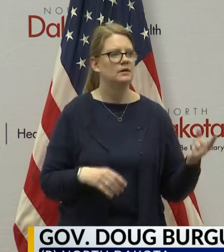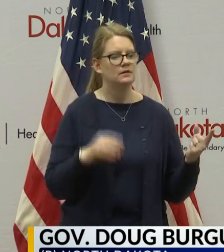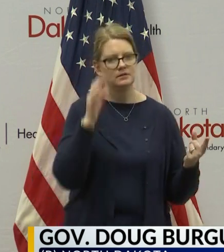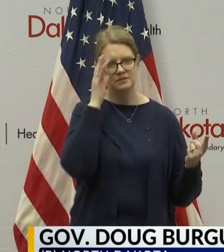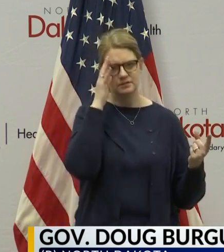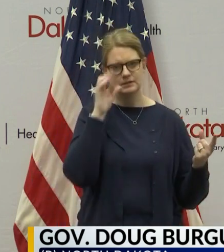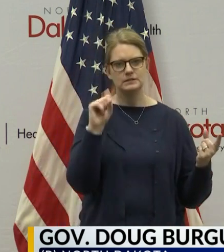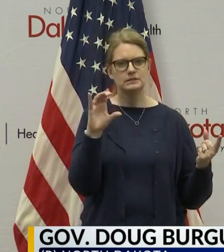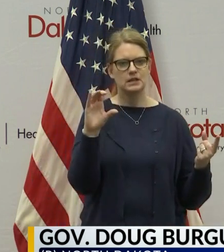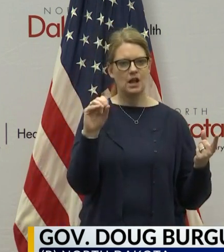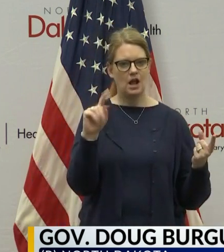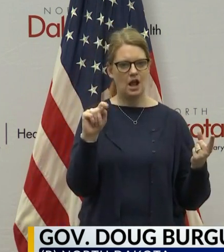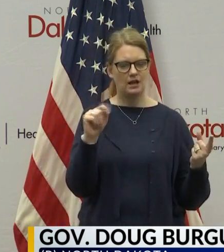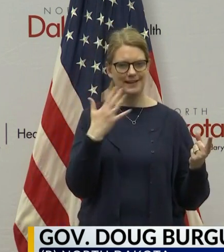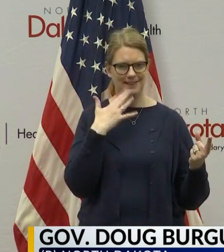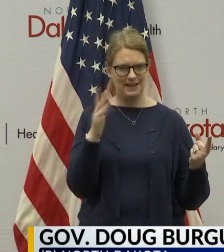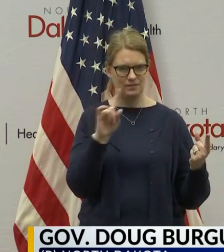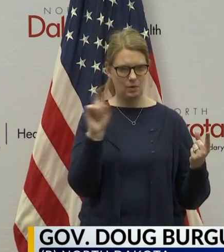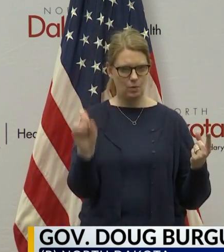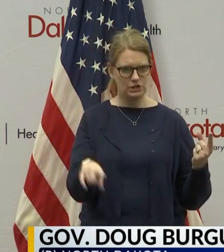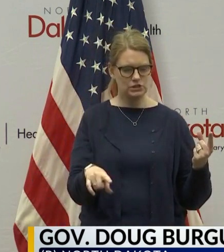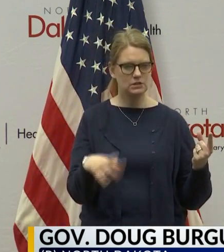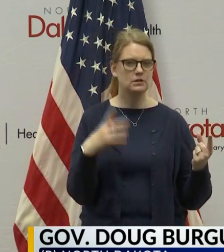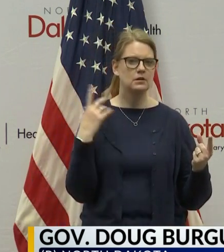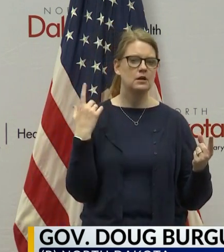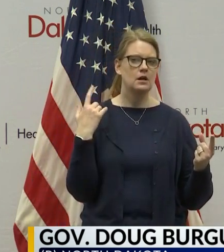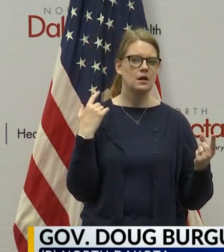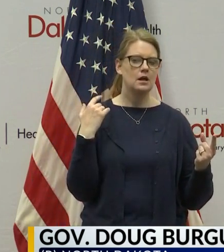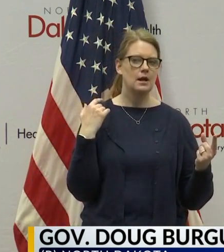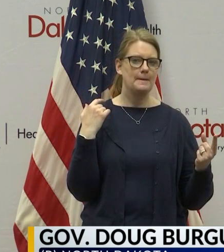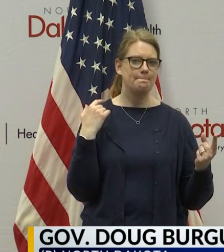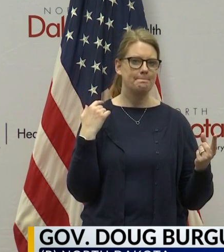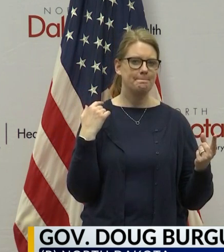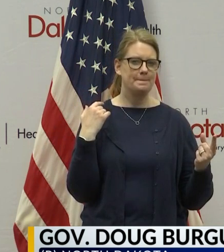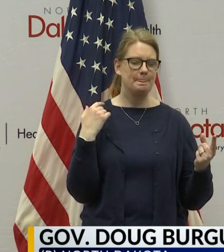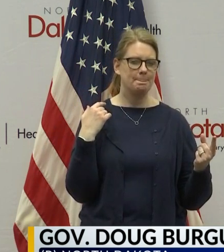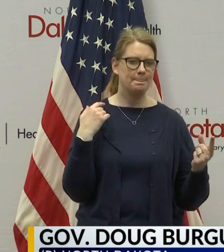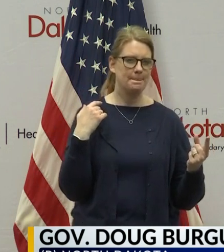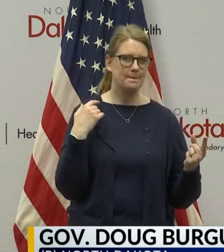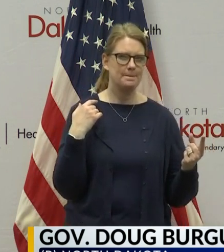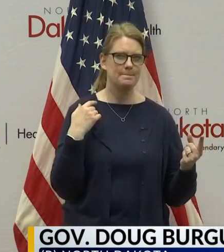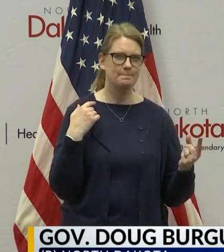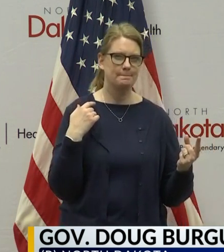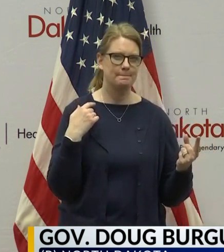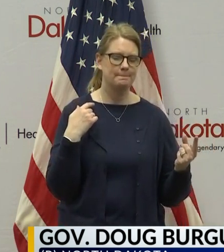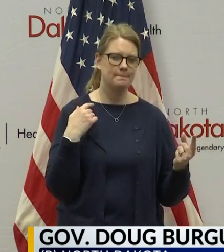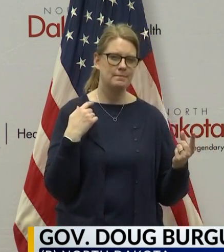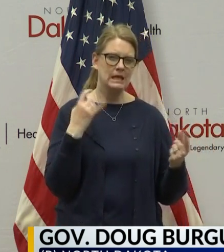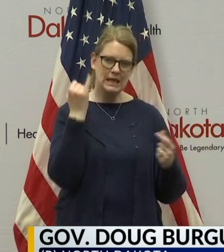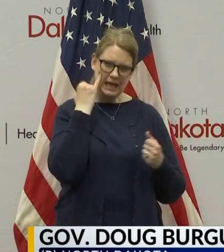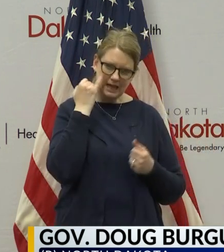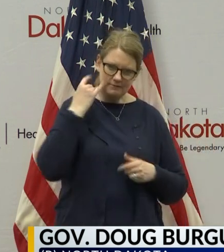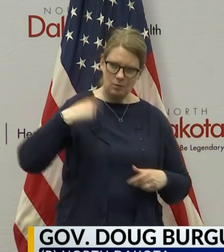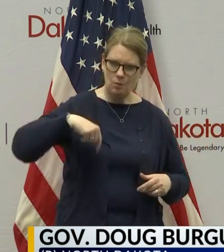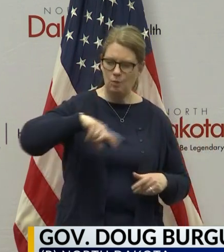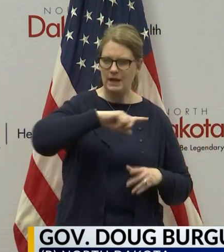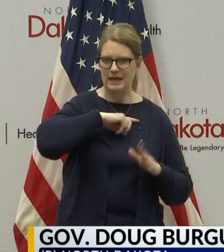Scott, thanks for the question on the how it will be used is, in particular, if we can identify